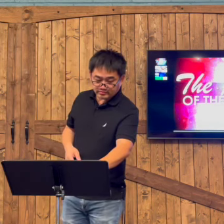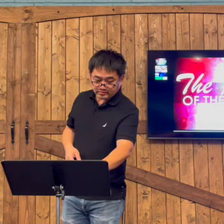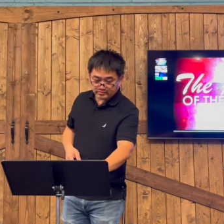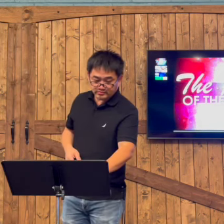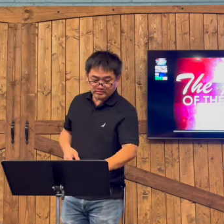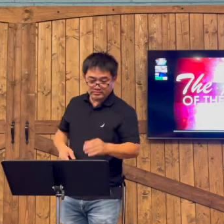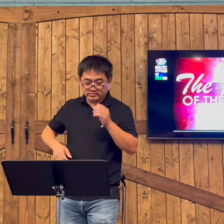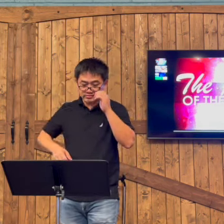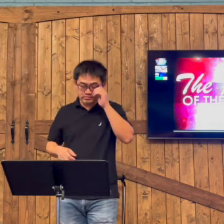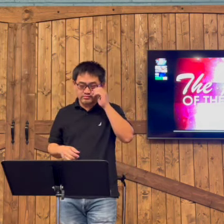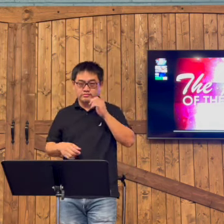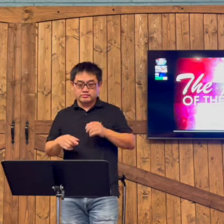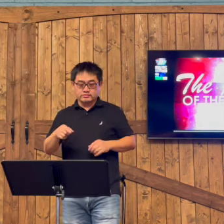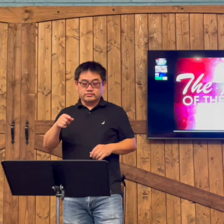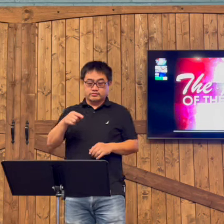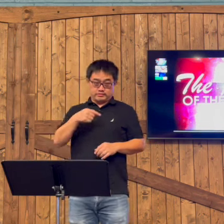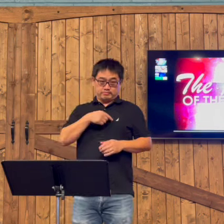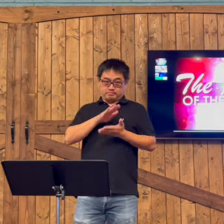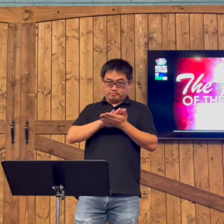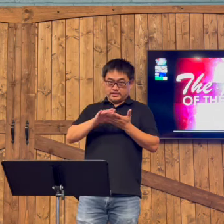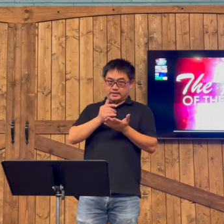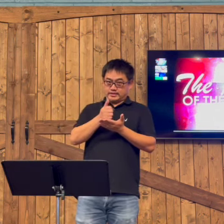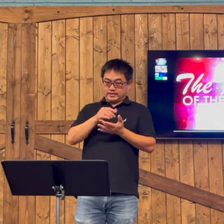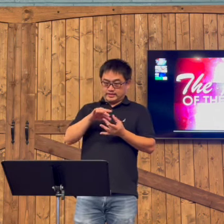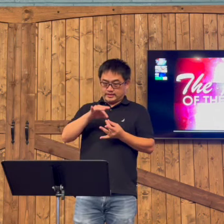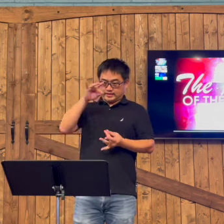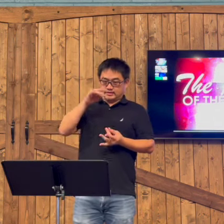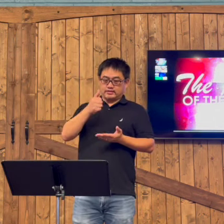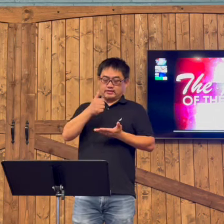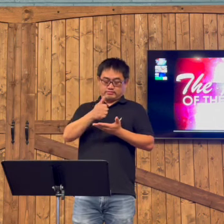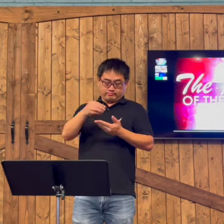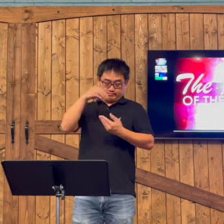matches with the Word or God's teaching.